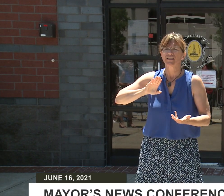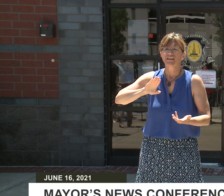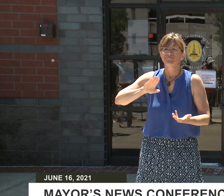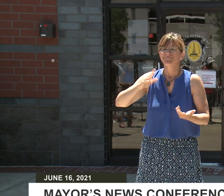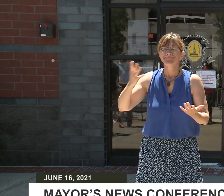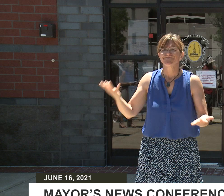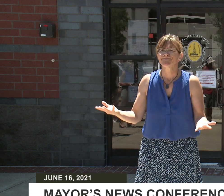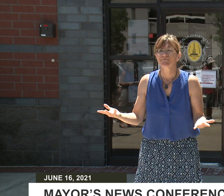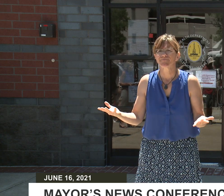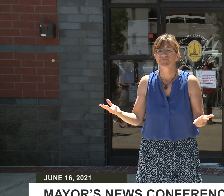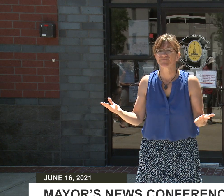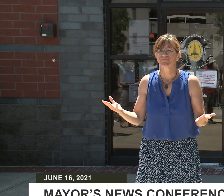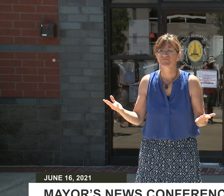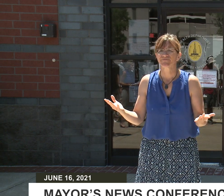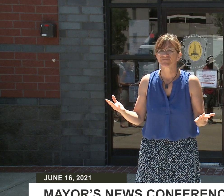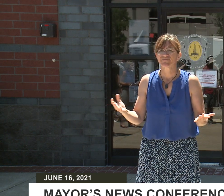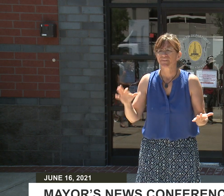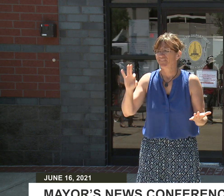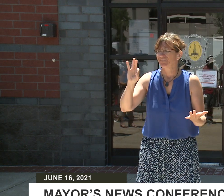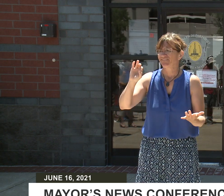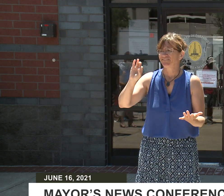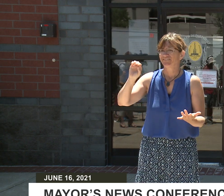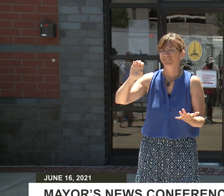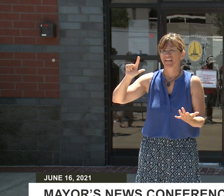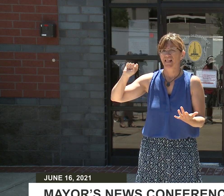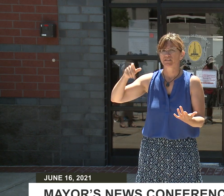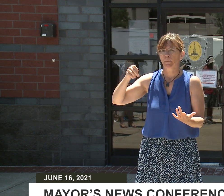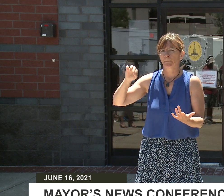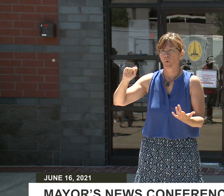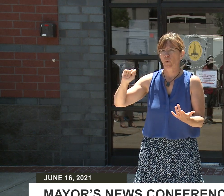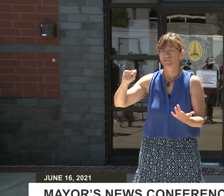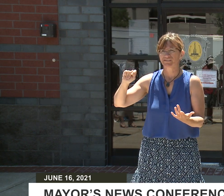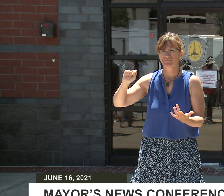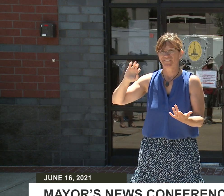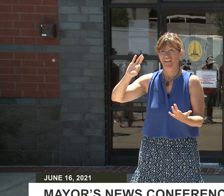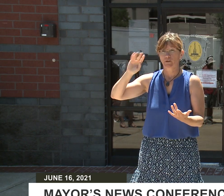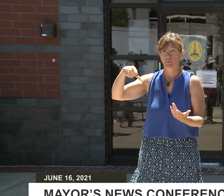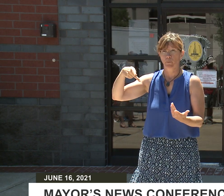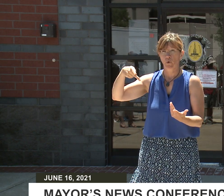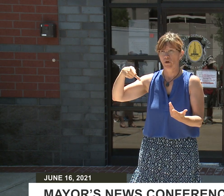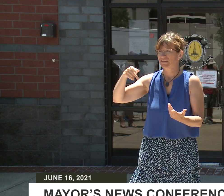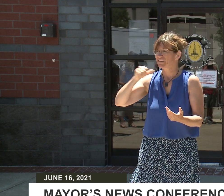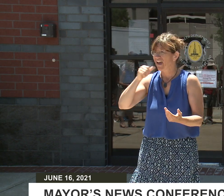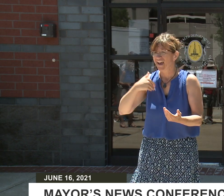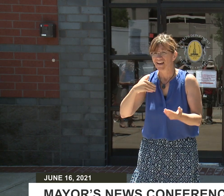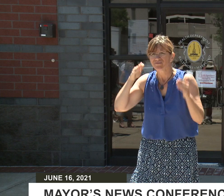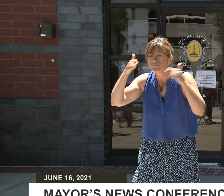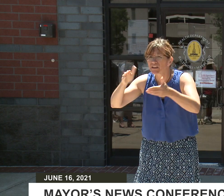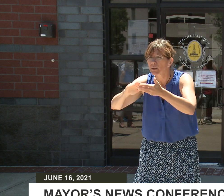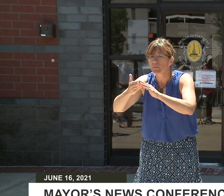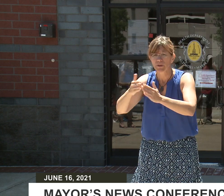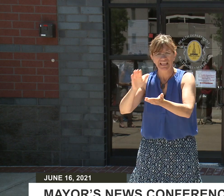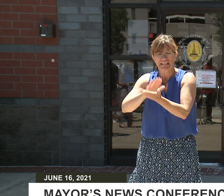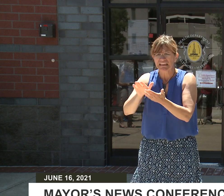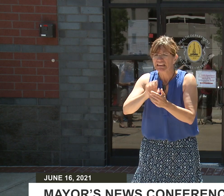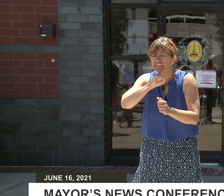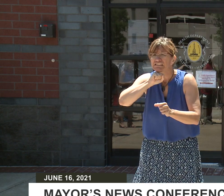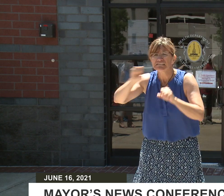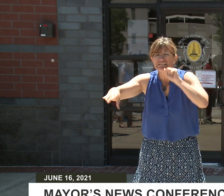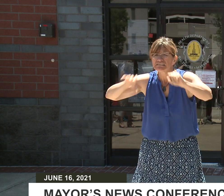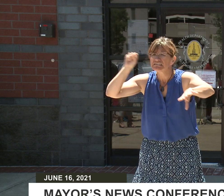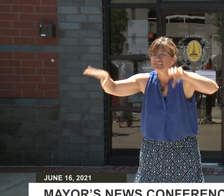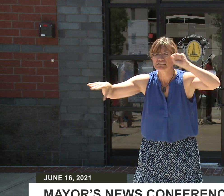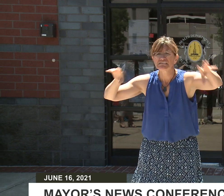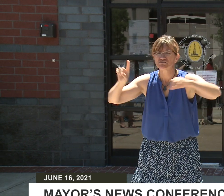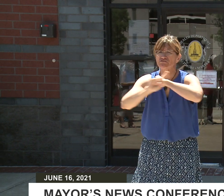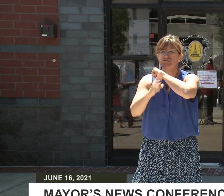lack of basic city government functions. So as far as picking up the trash and enforcing the laws on the books, can you explain why the city isn't able to do